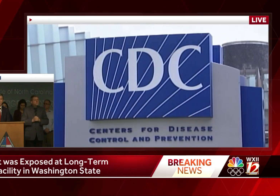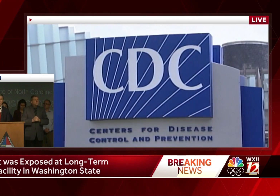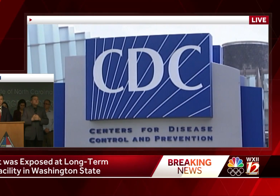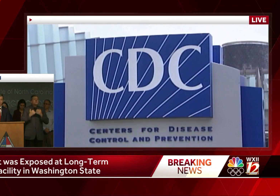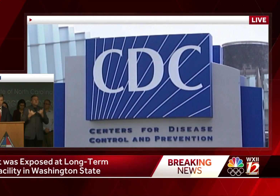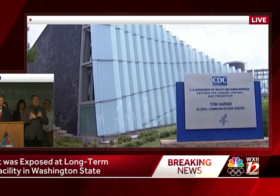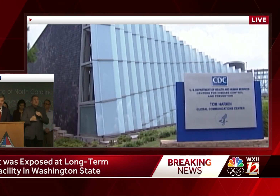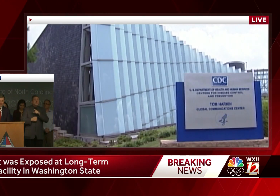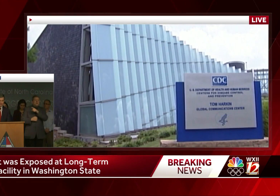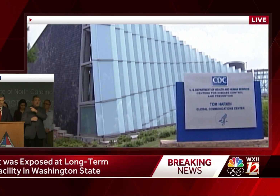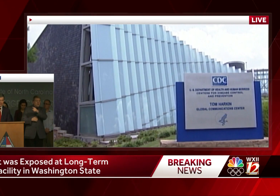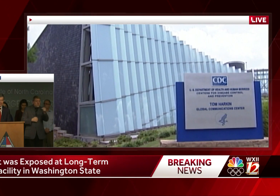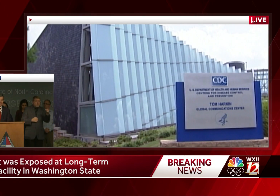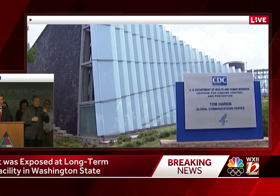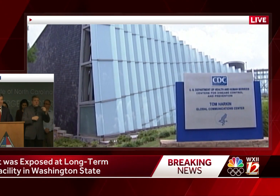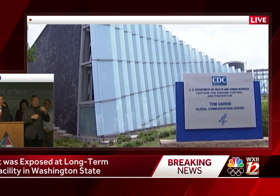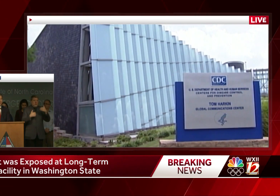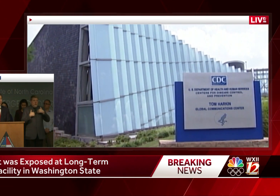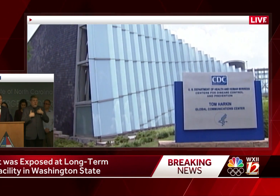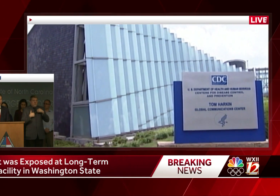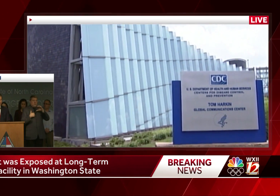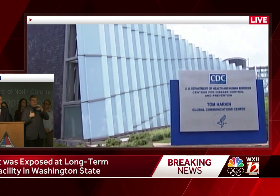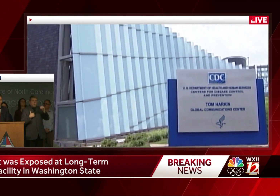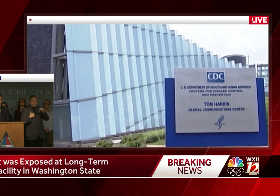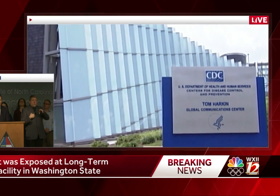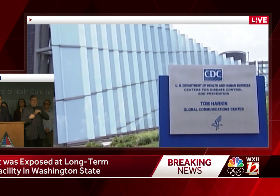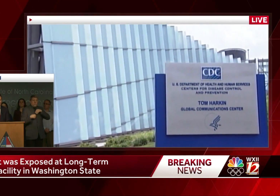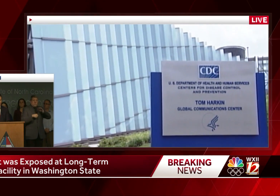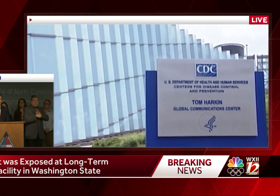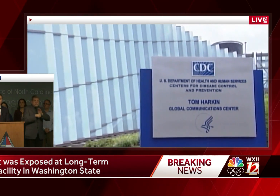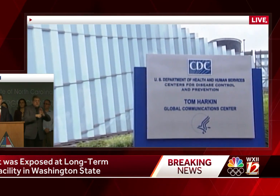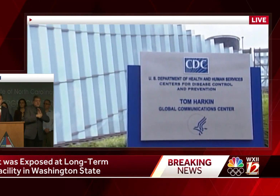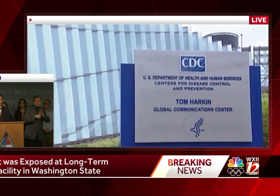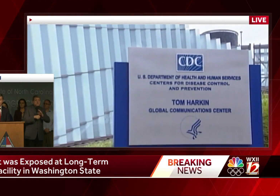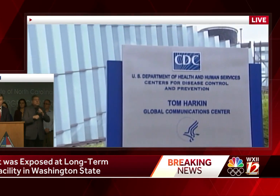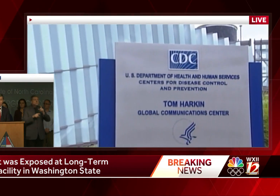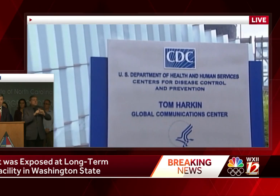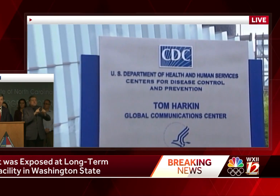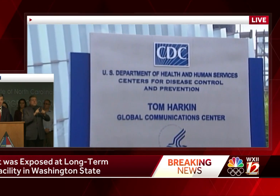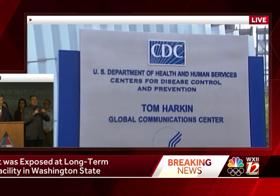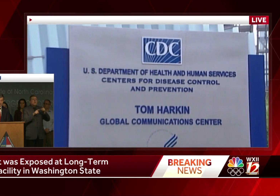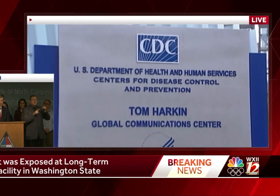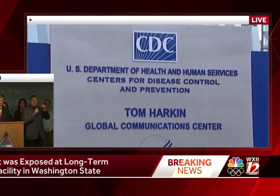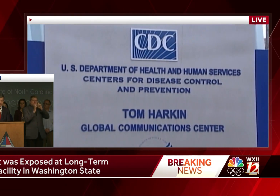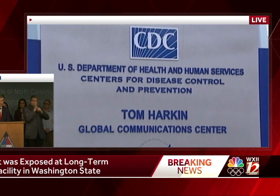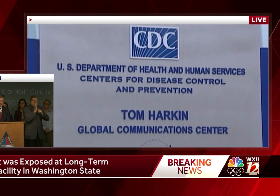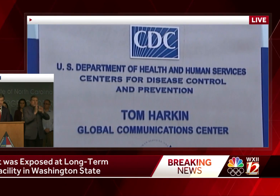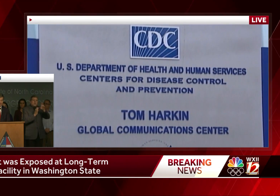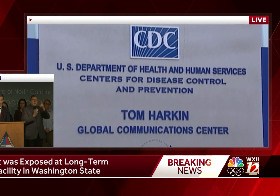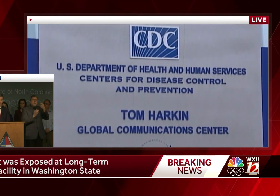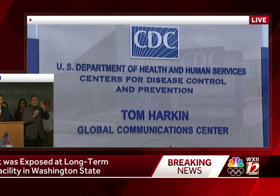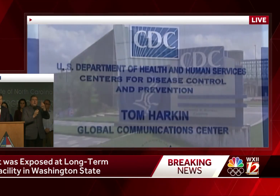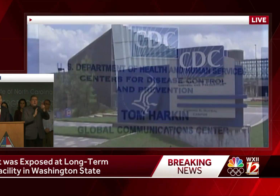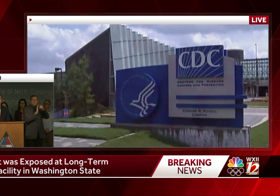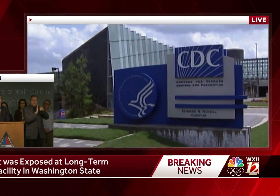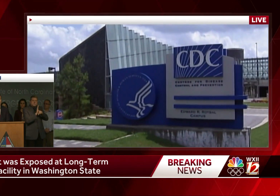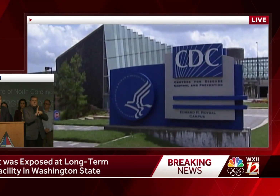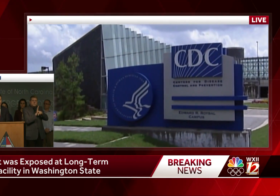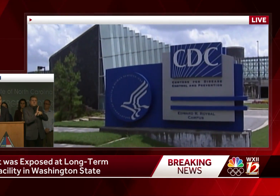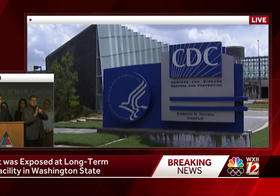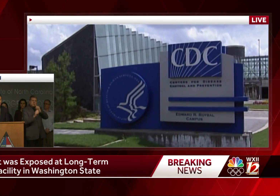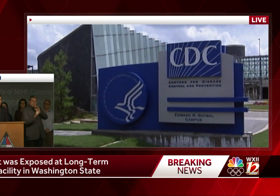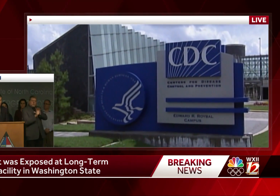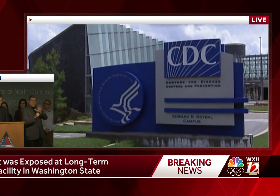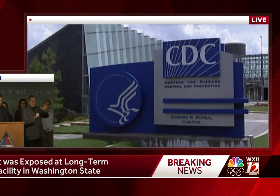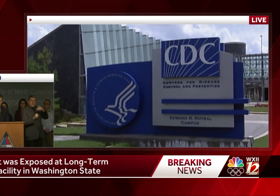for remote working and make sure workers aren't being encouraged to come to work when they're sick. Know how